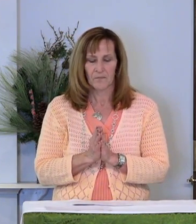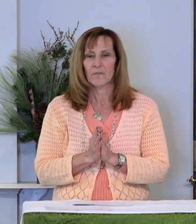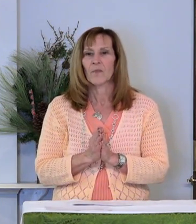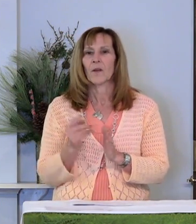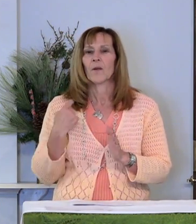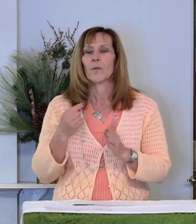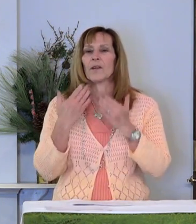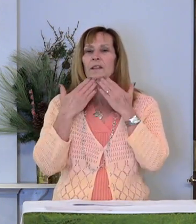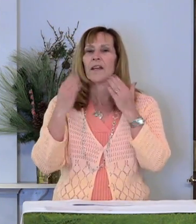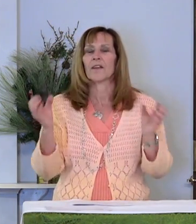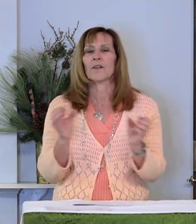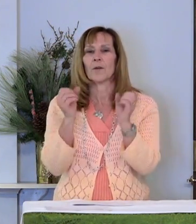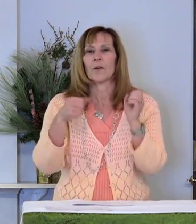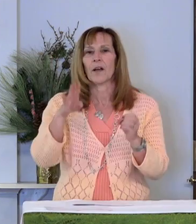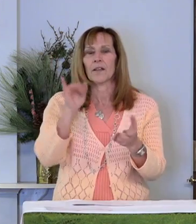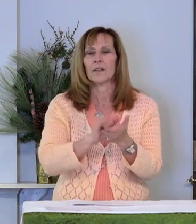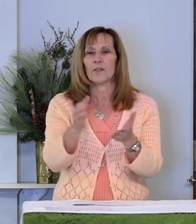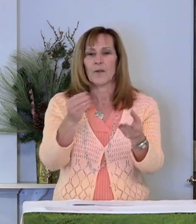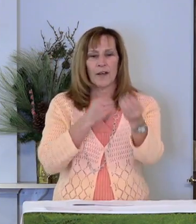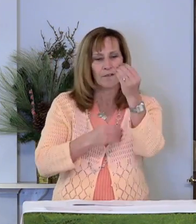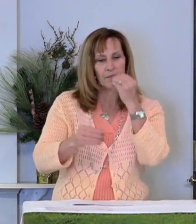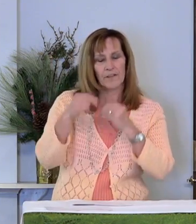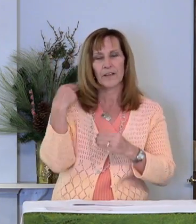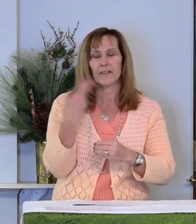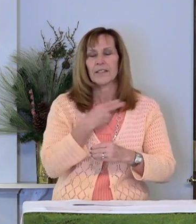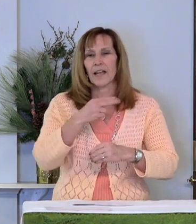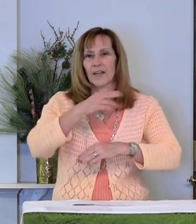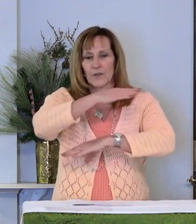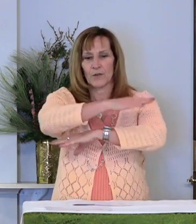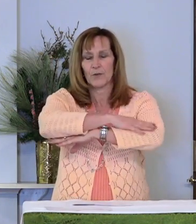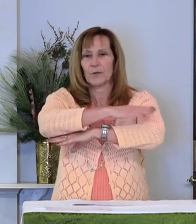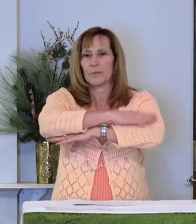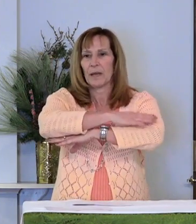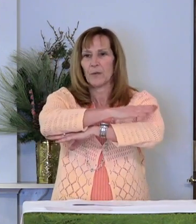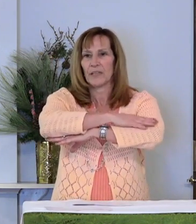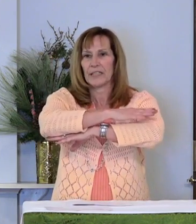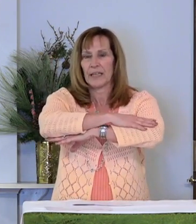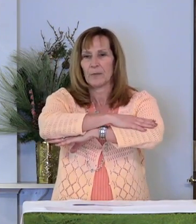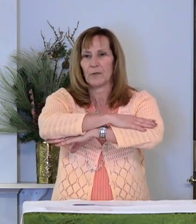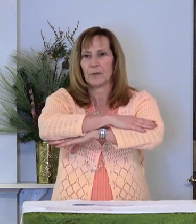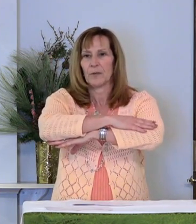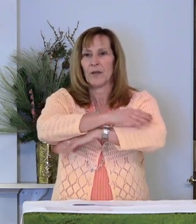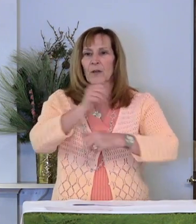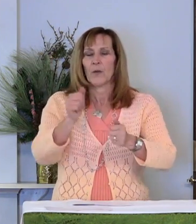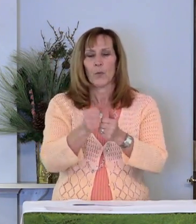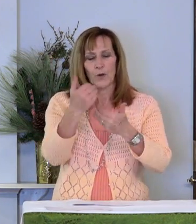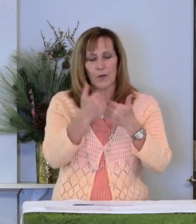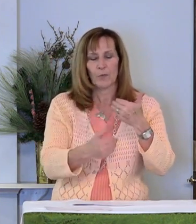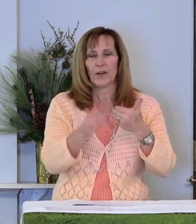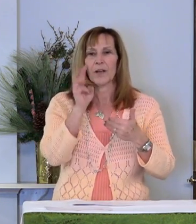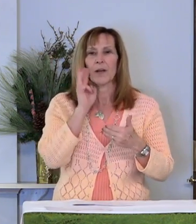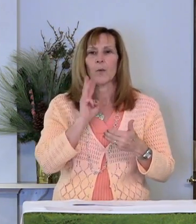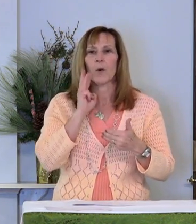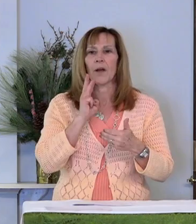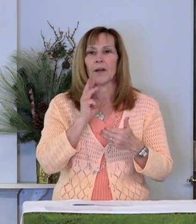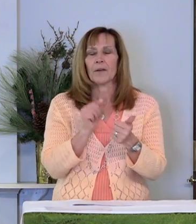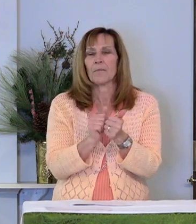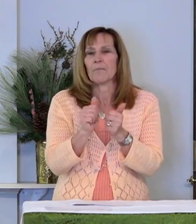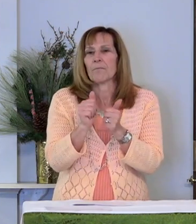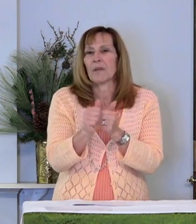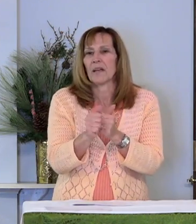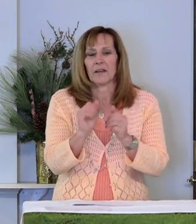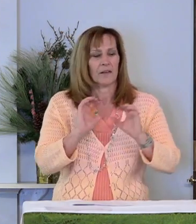We thank you O God that you have fed us at your banqueting table with bread and wine beyond